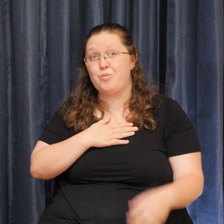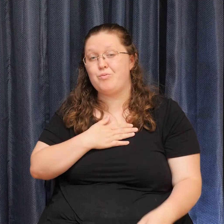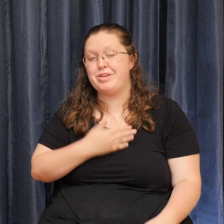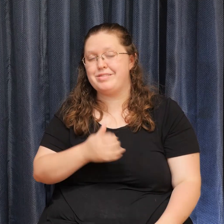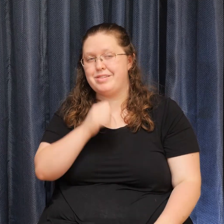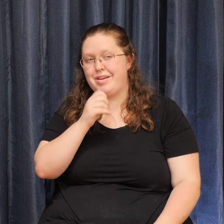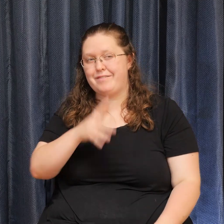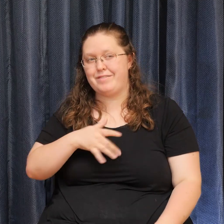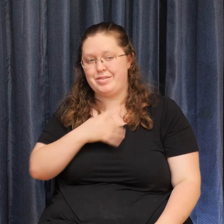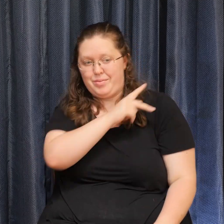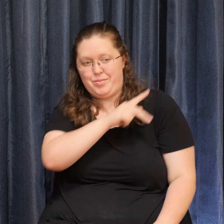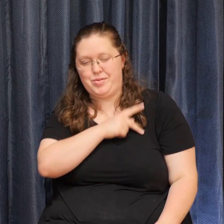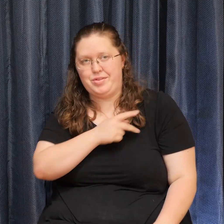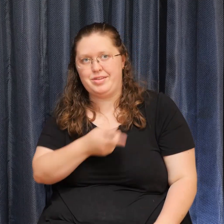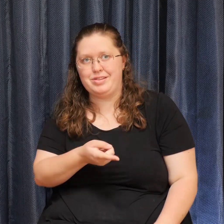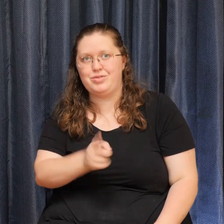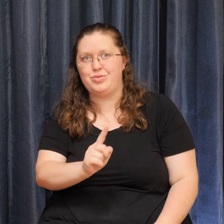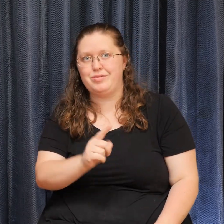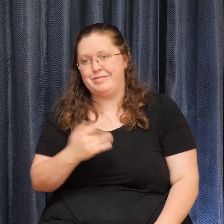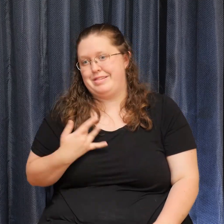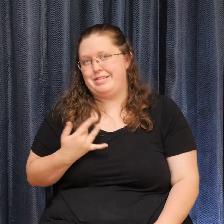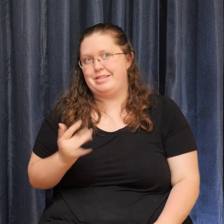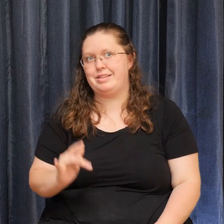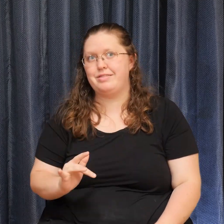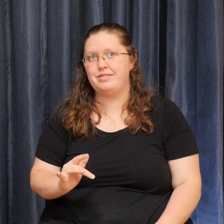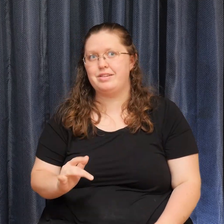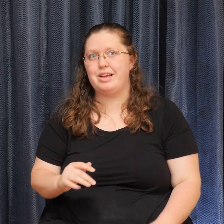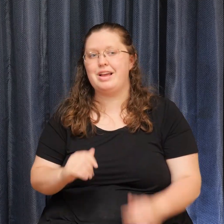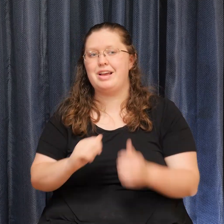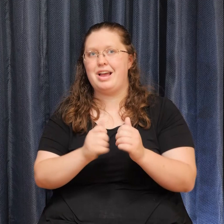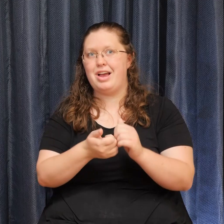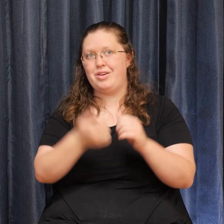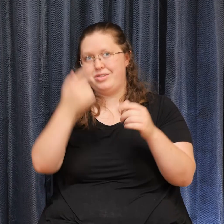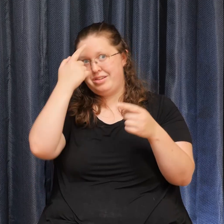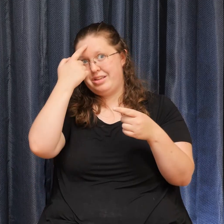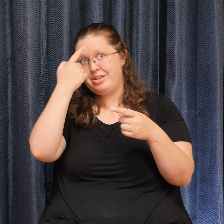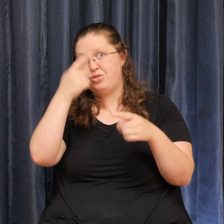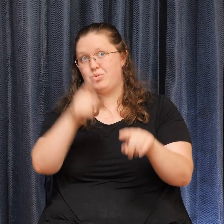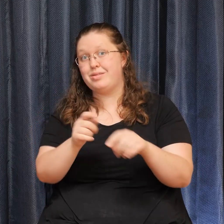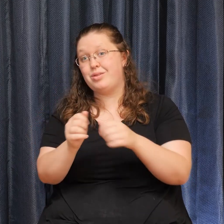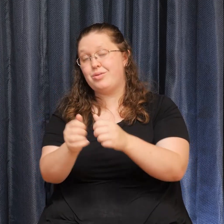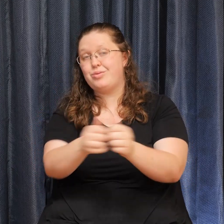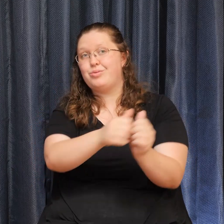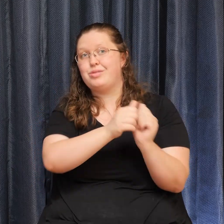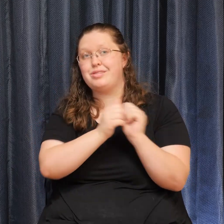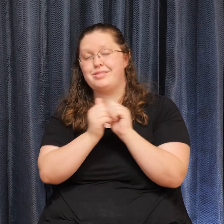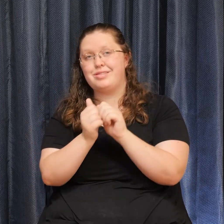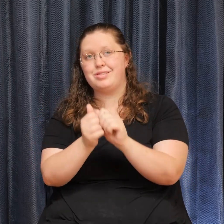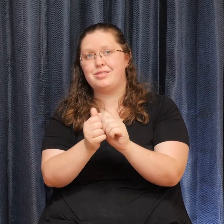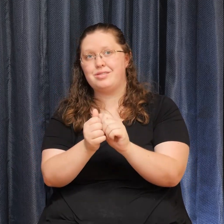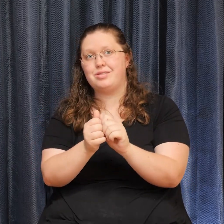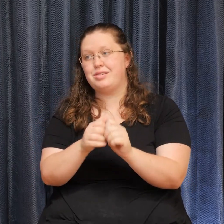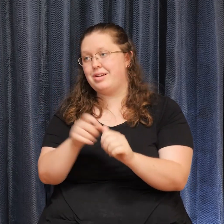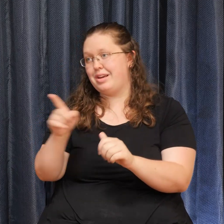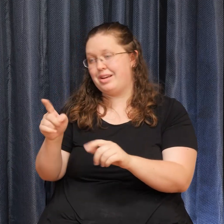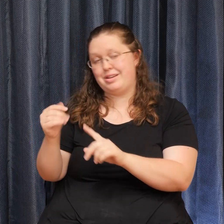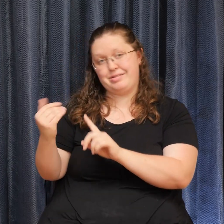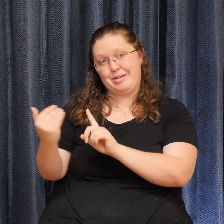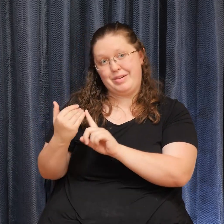You can see How these agreements Begin to work Together Ruiz reminded us That when we Make the